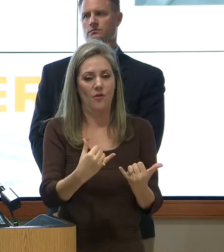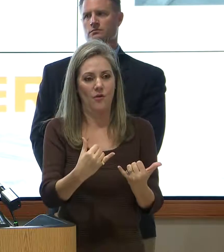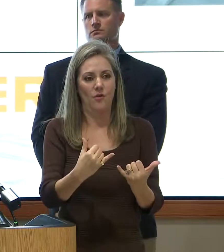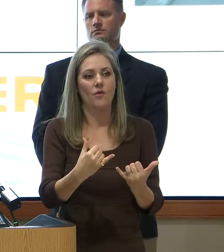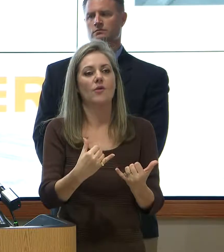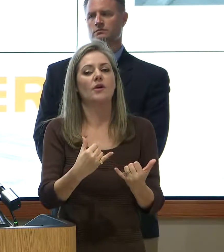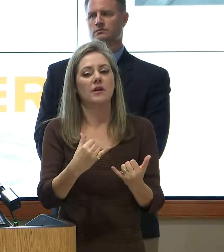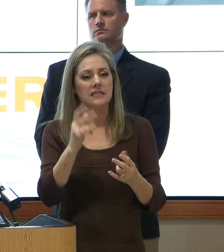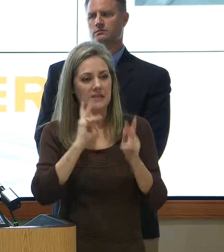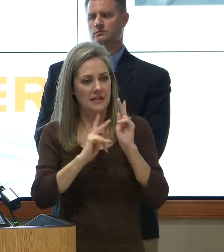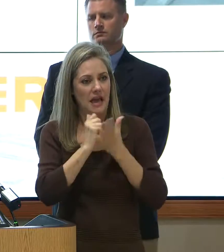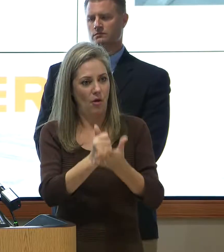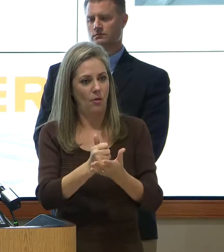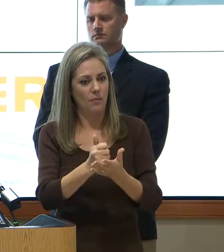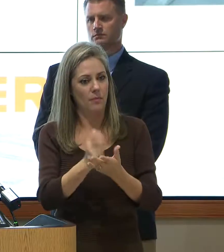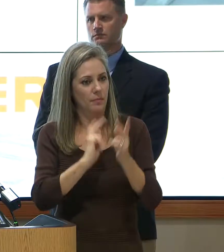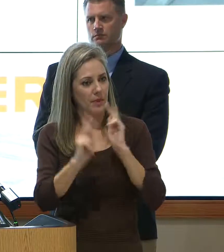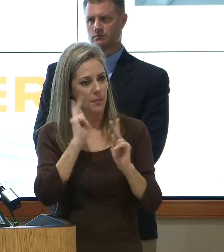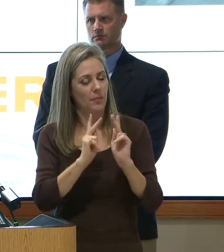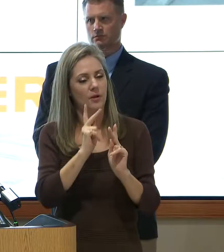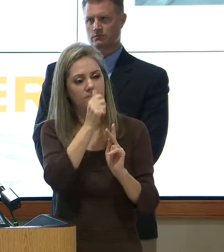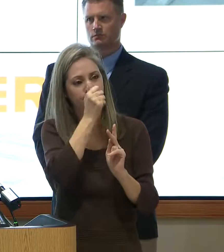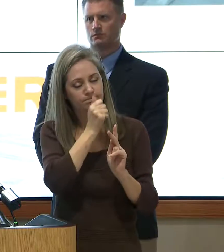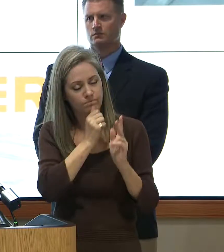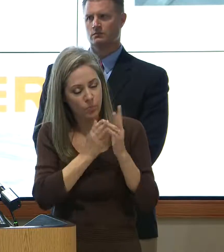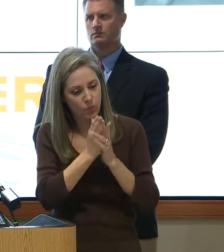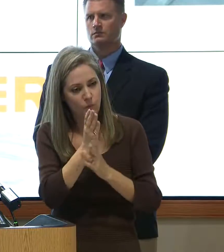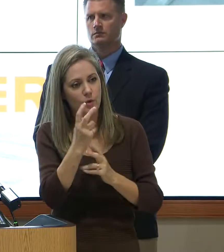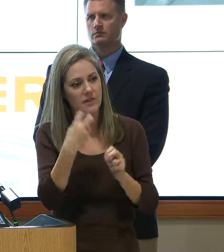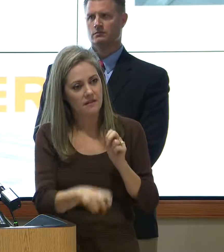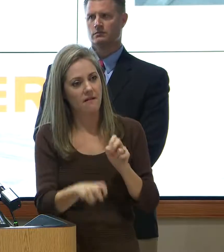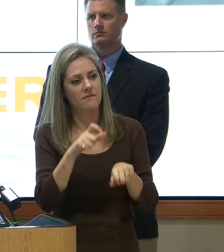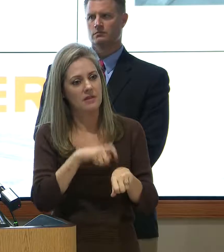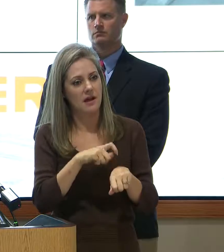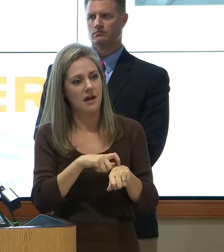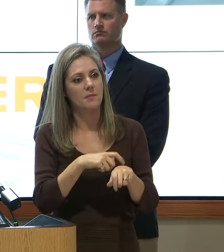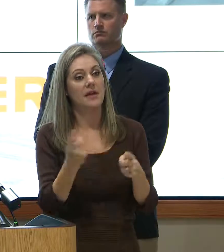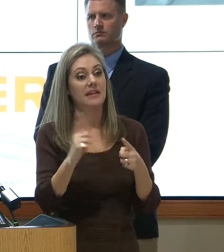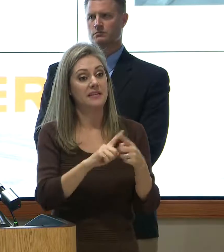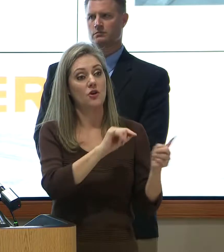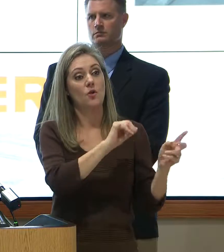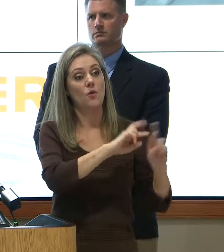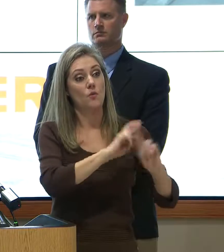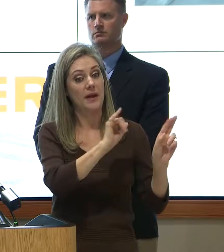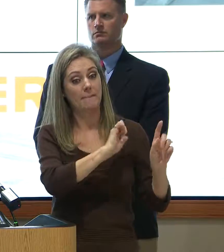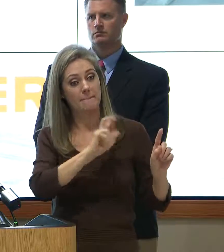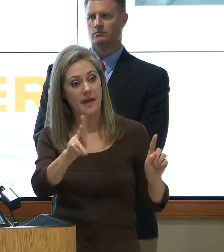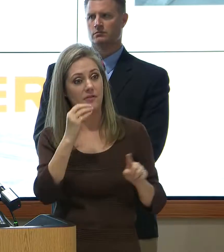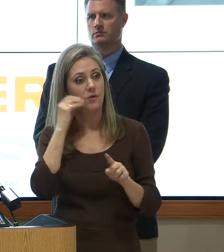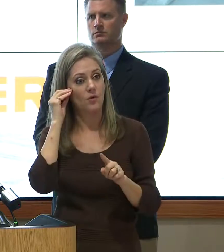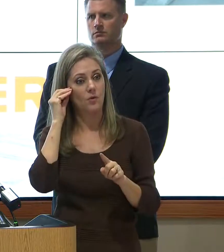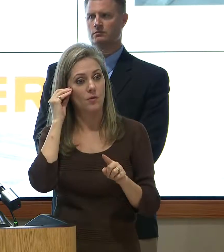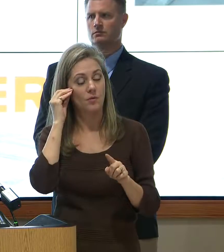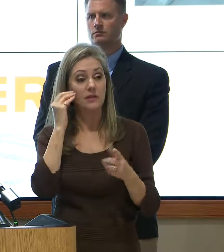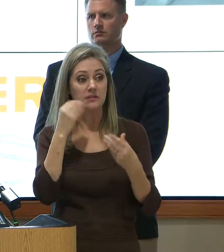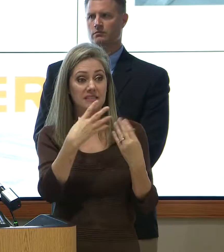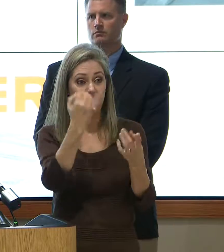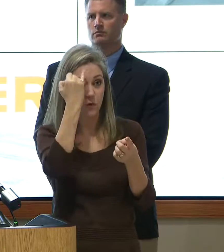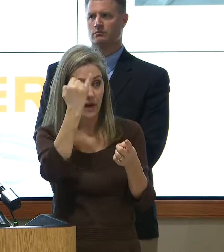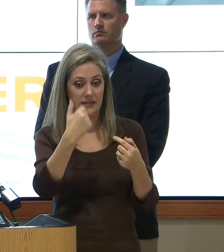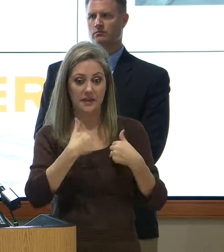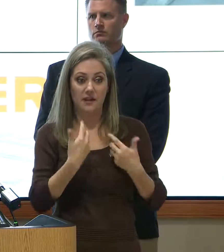people through this tough period until they can get back into their house. And just to give you an idea, because I have been through this,